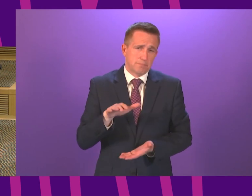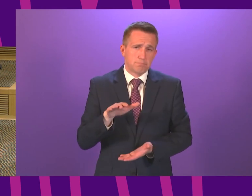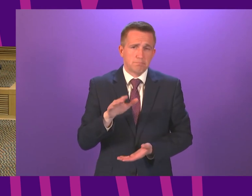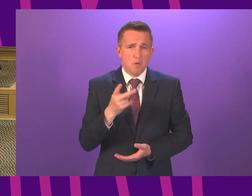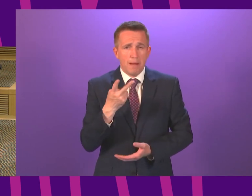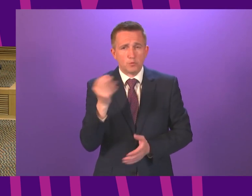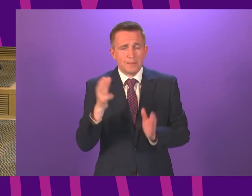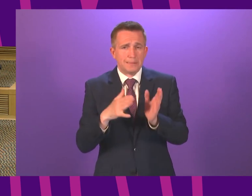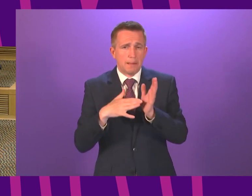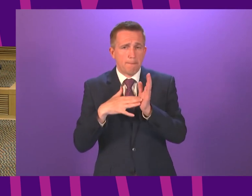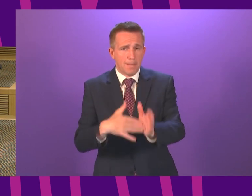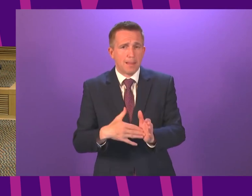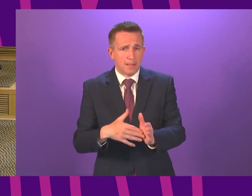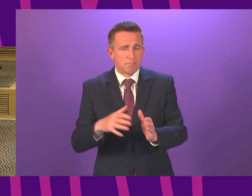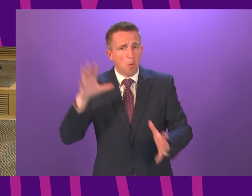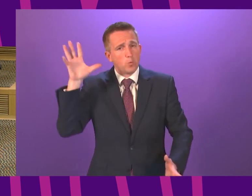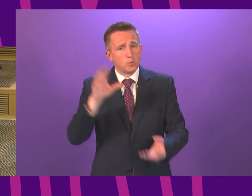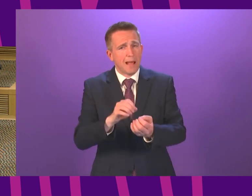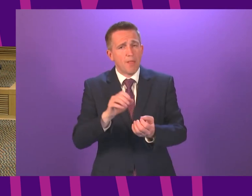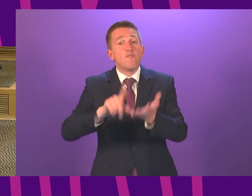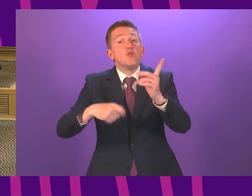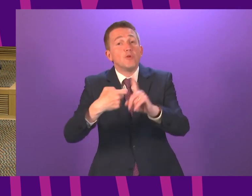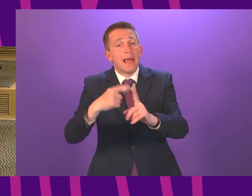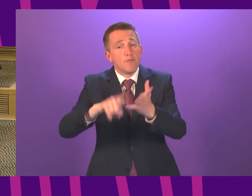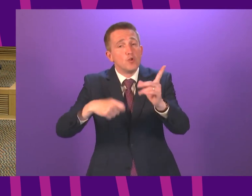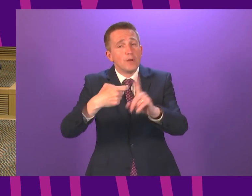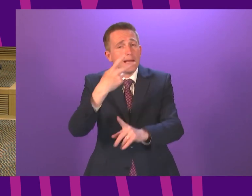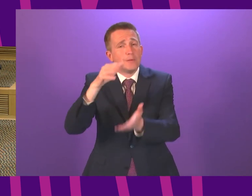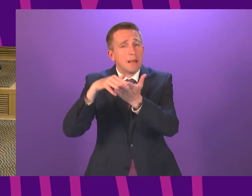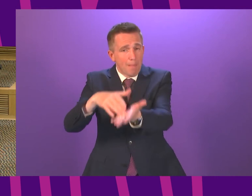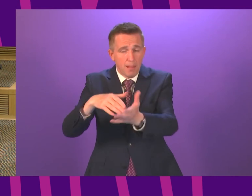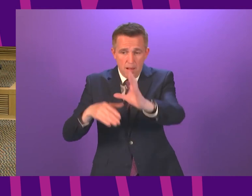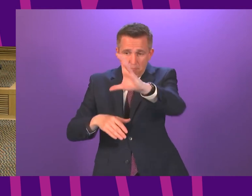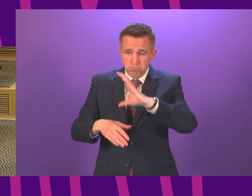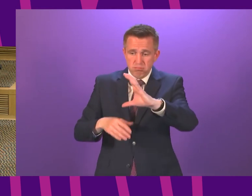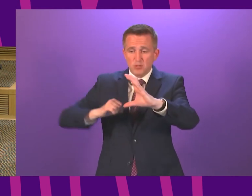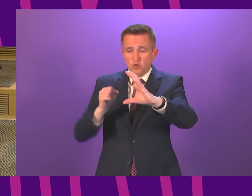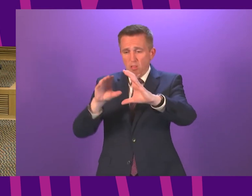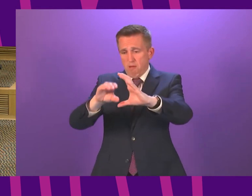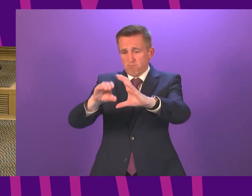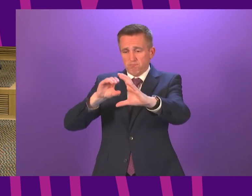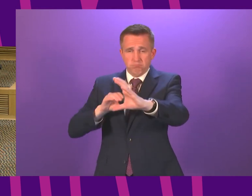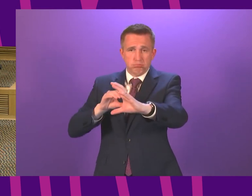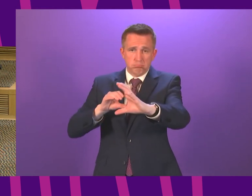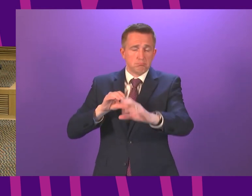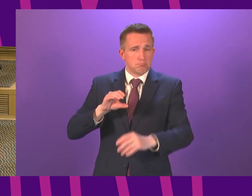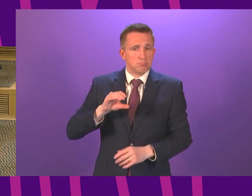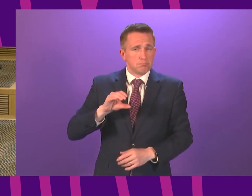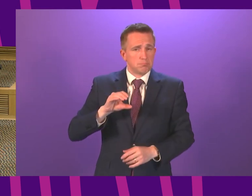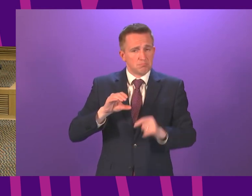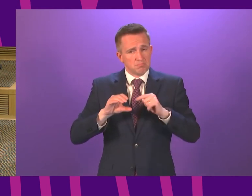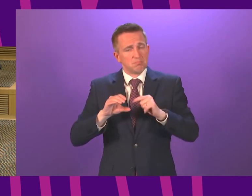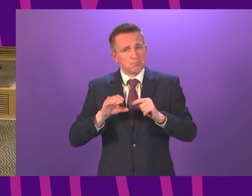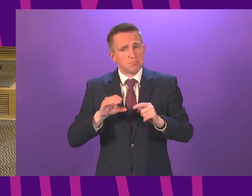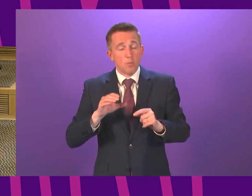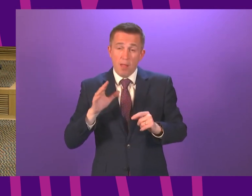million doses overall for the UK with Scotland receiving a proportionate population share of